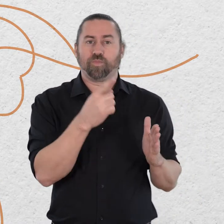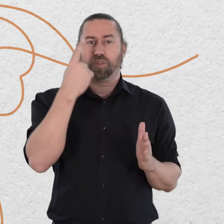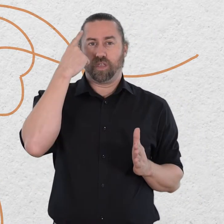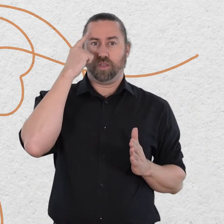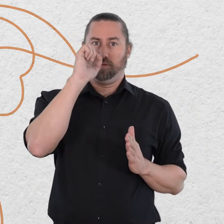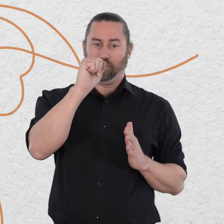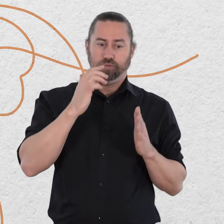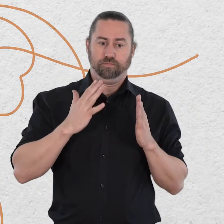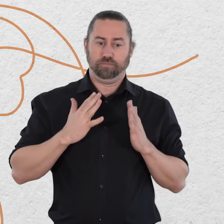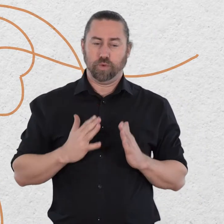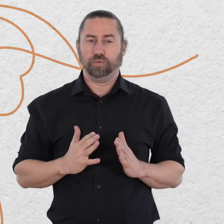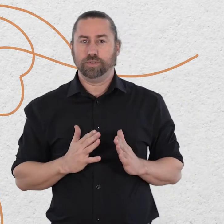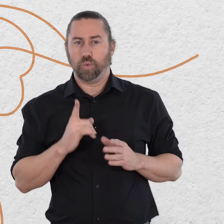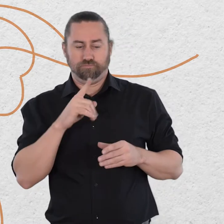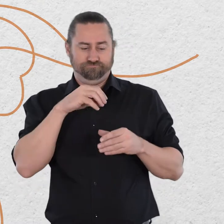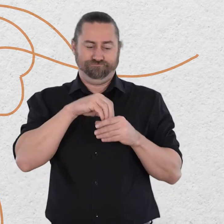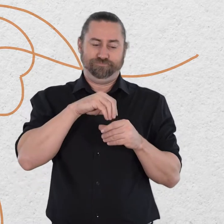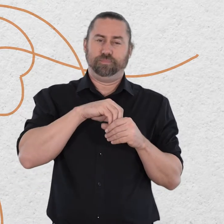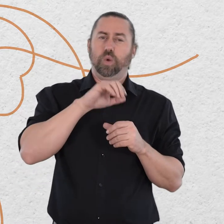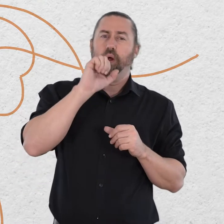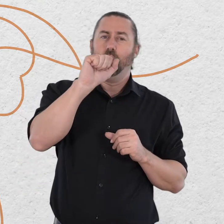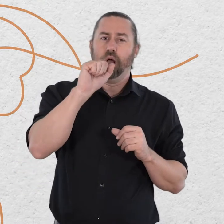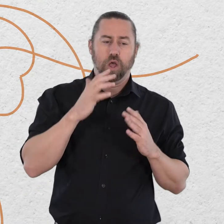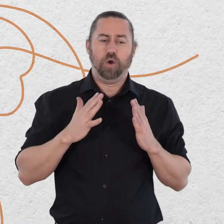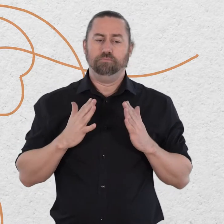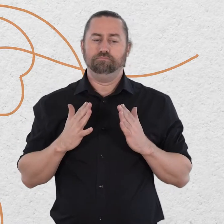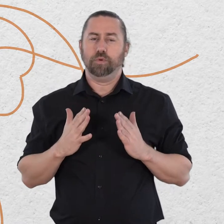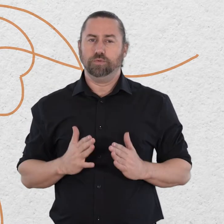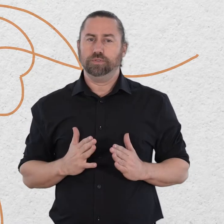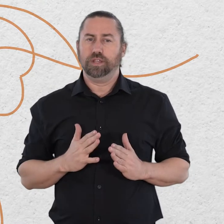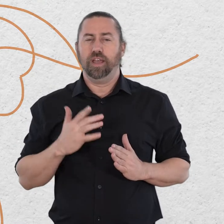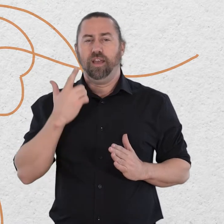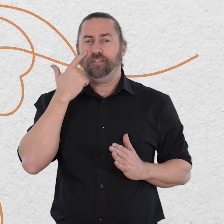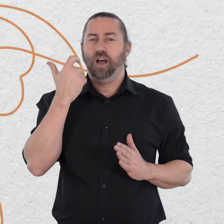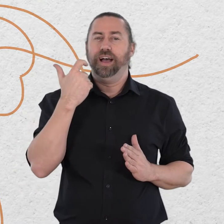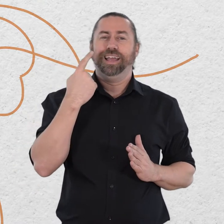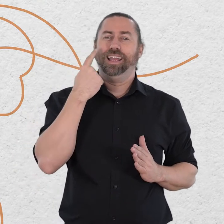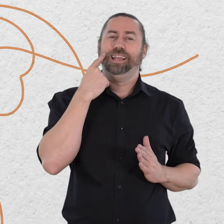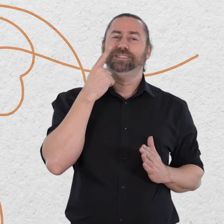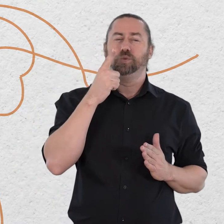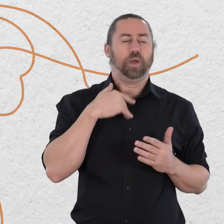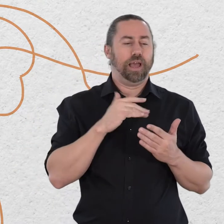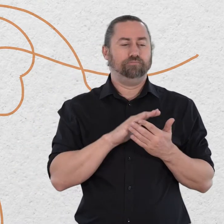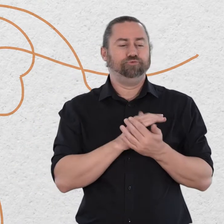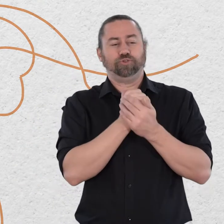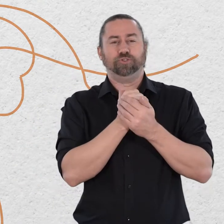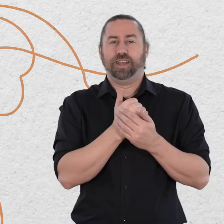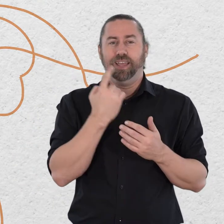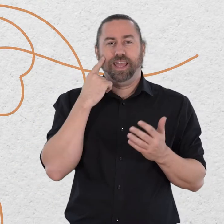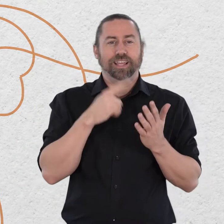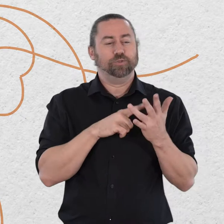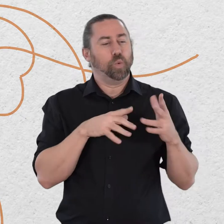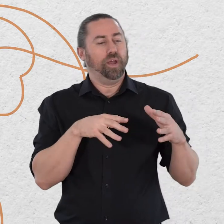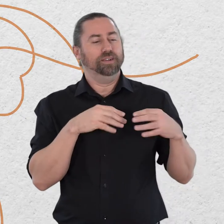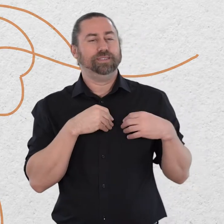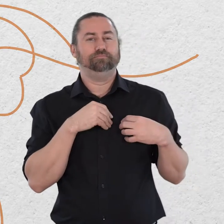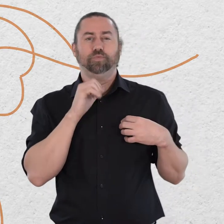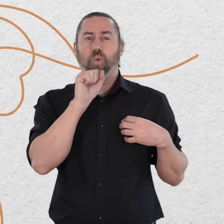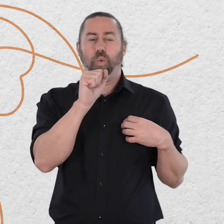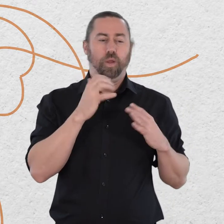or functions of the body that you find easy to appreciate easy to be with that you like and